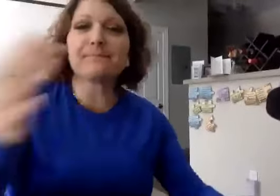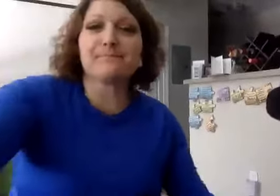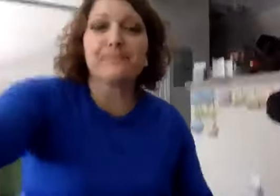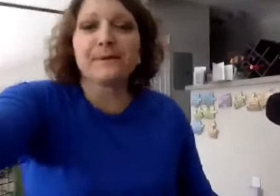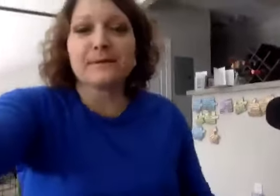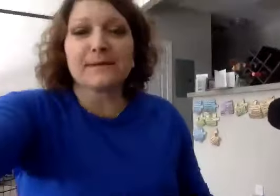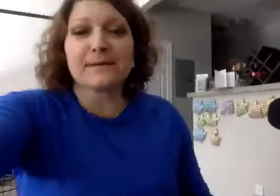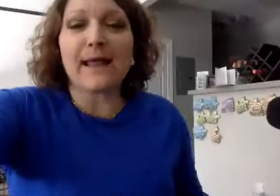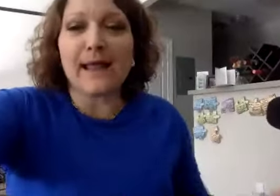I have that.